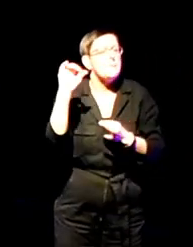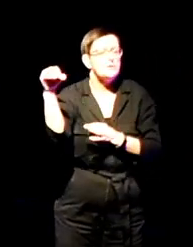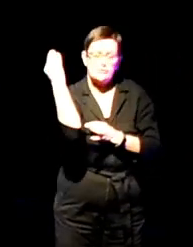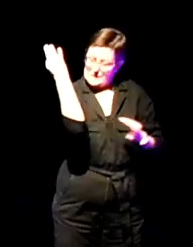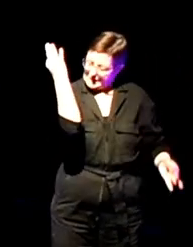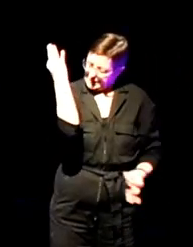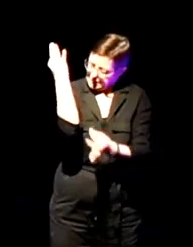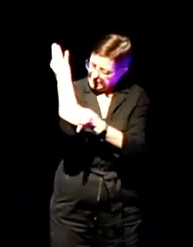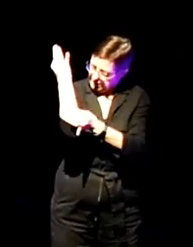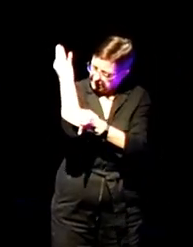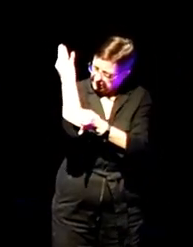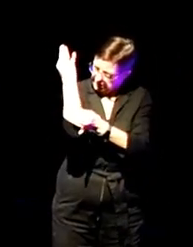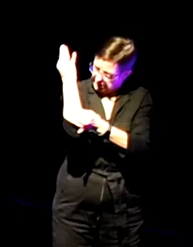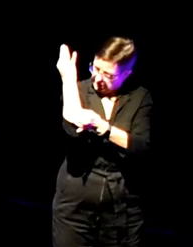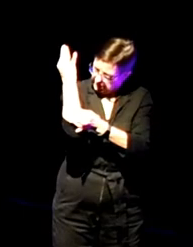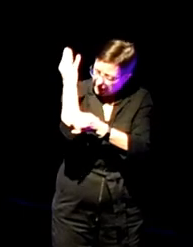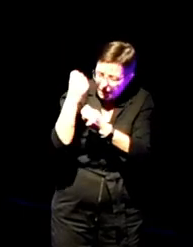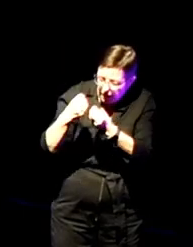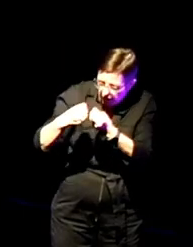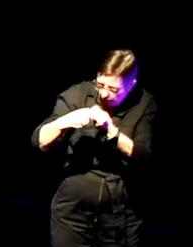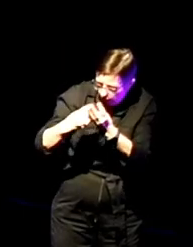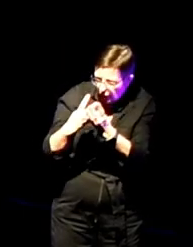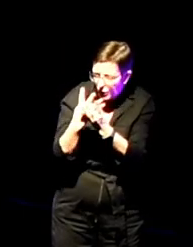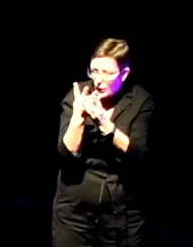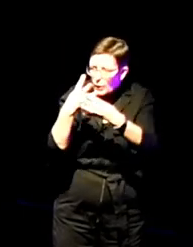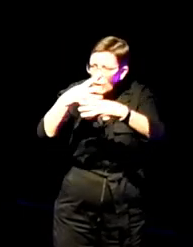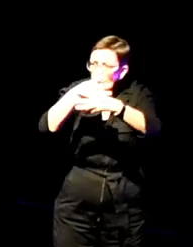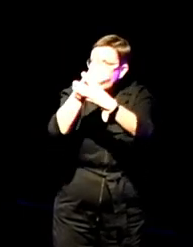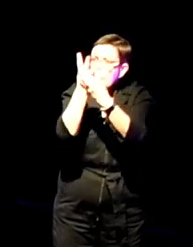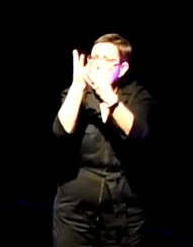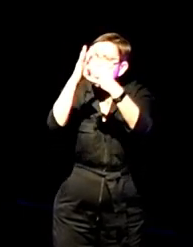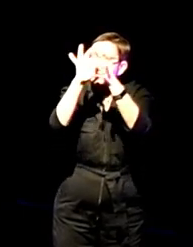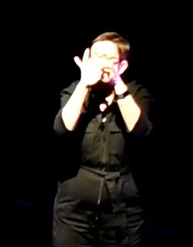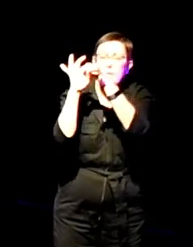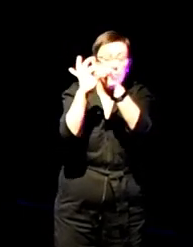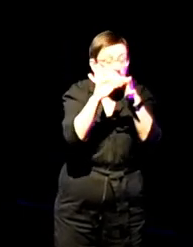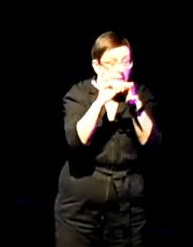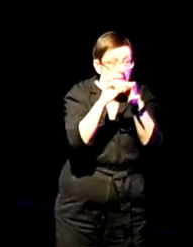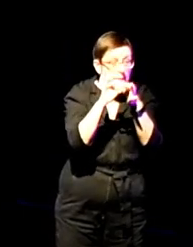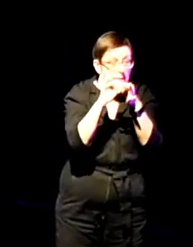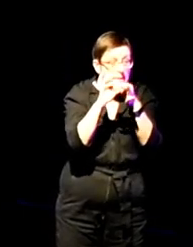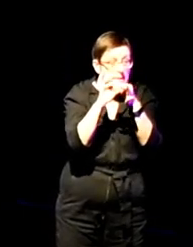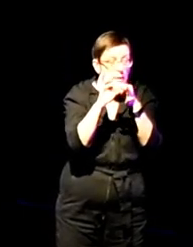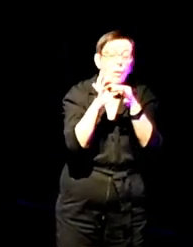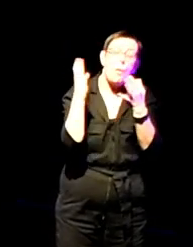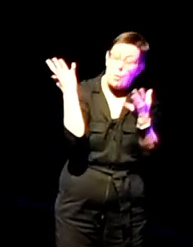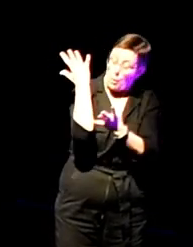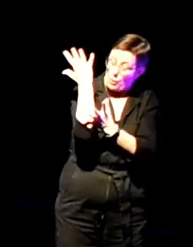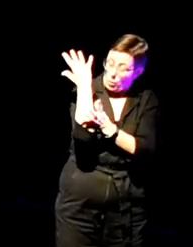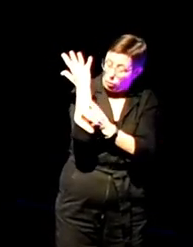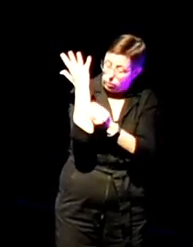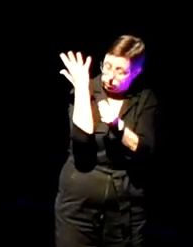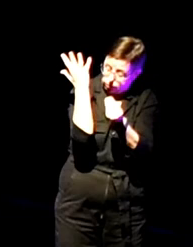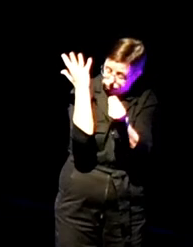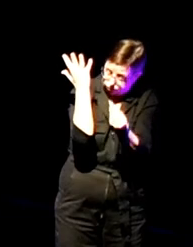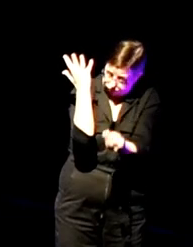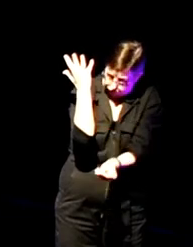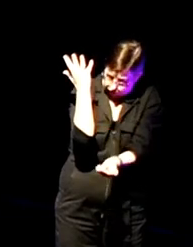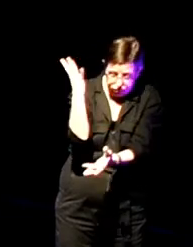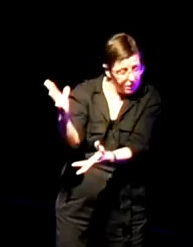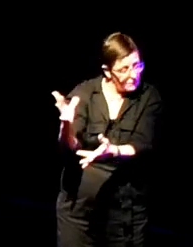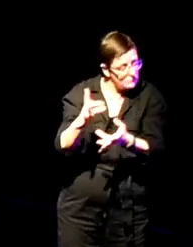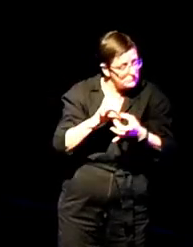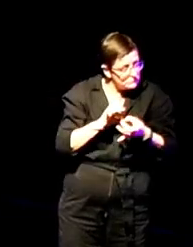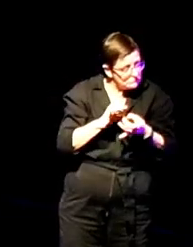fruit salad tree of sharp bitterness and sugar. Or the bud dies. Connecting to